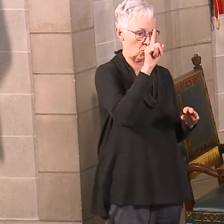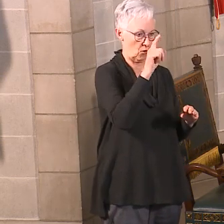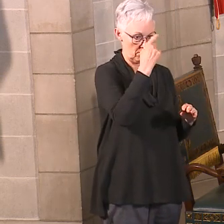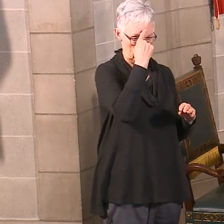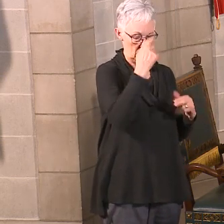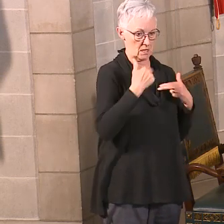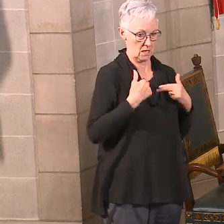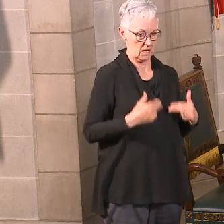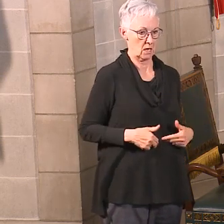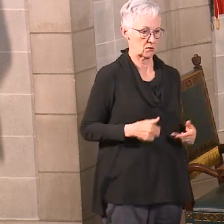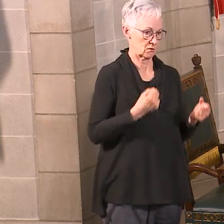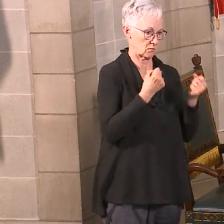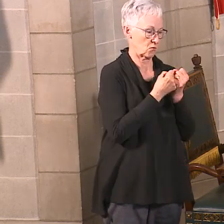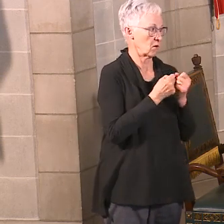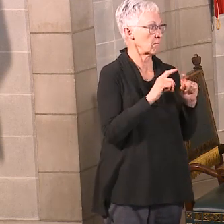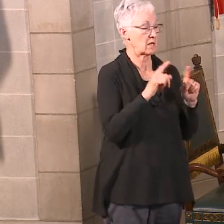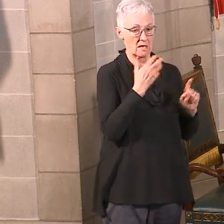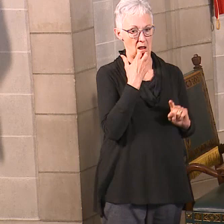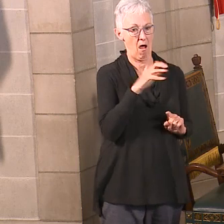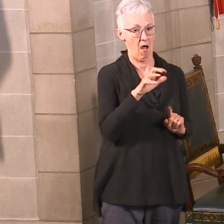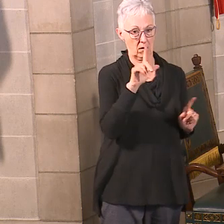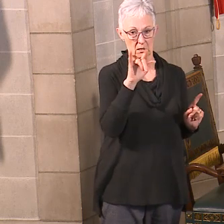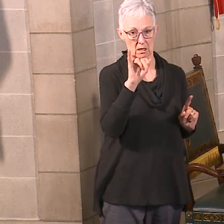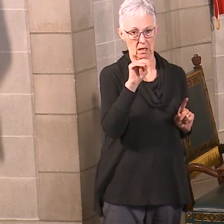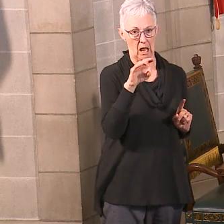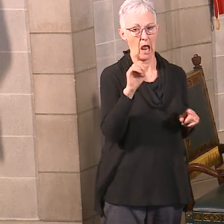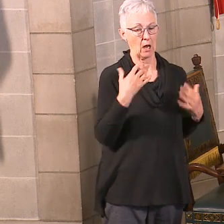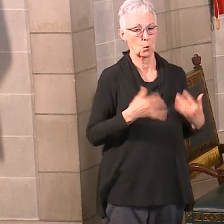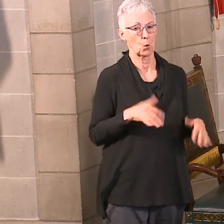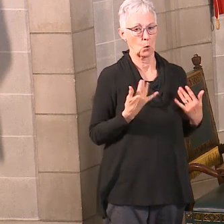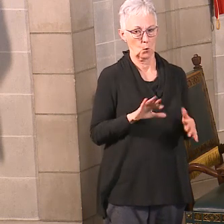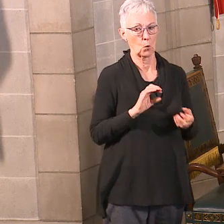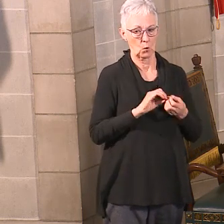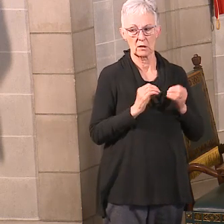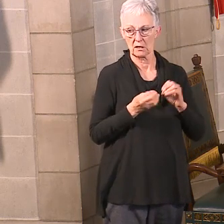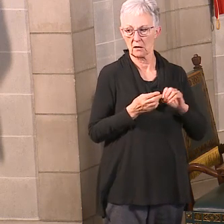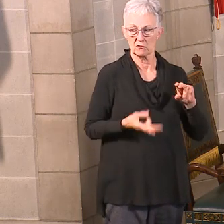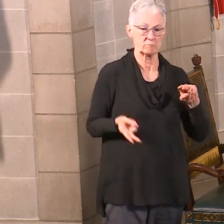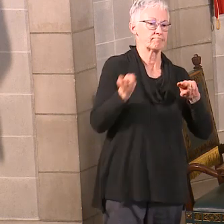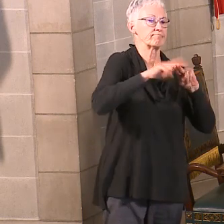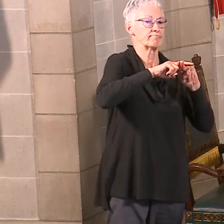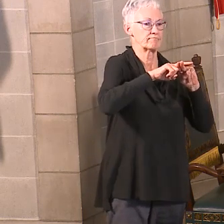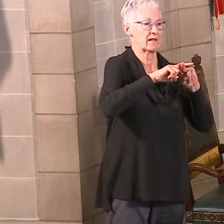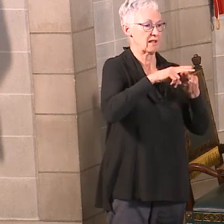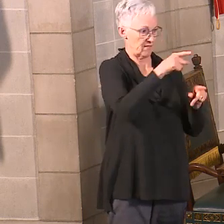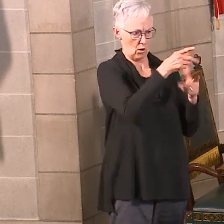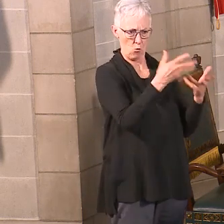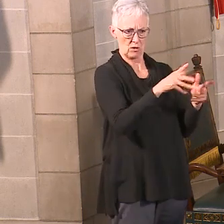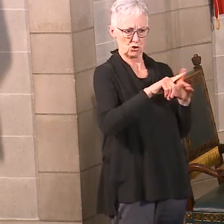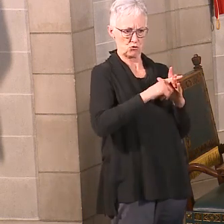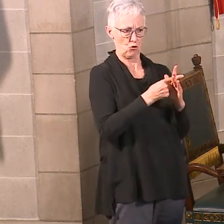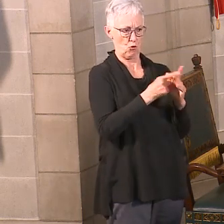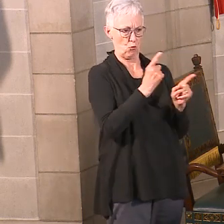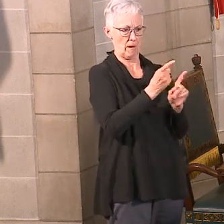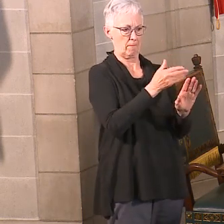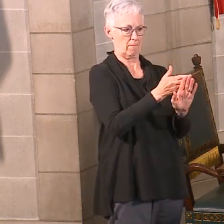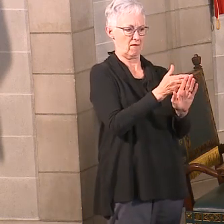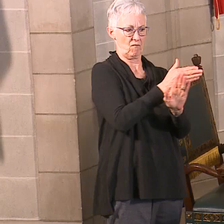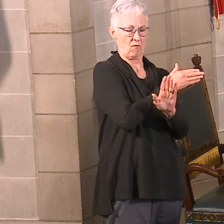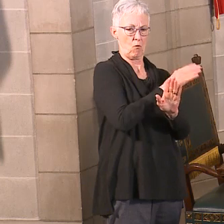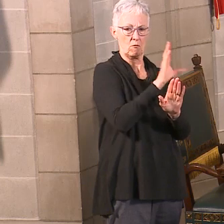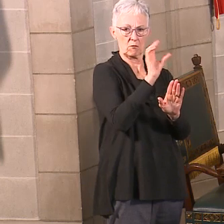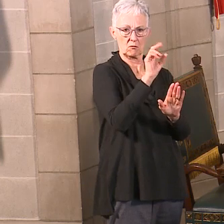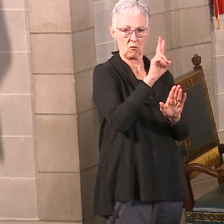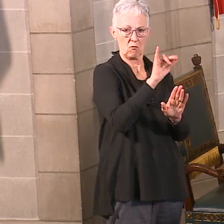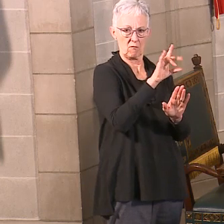the calls coming into that line have definitely picked up. were already picking up ahead of COVID. And now since COVID, they